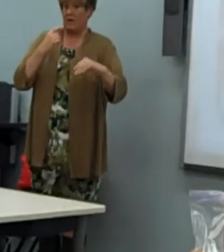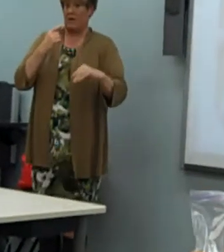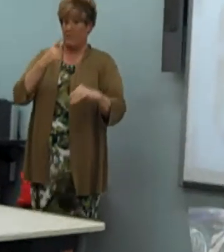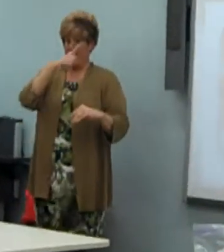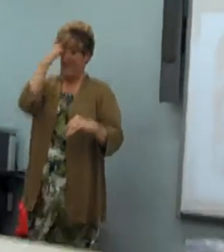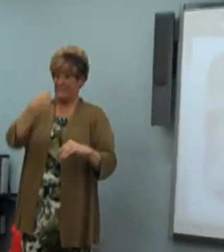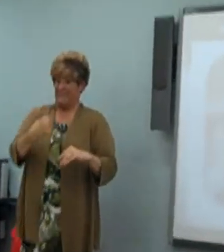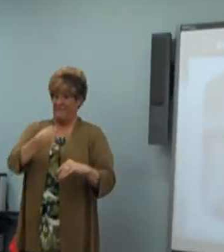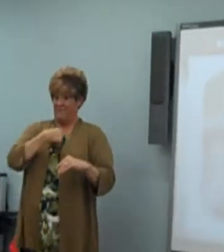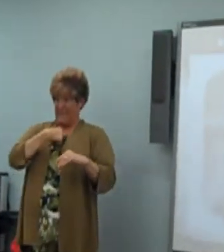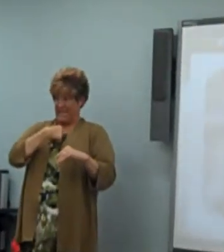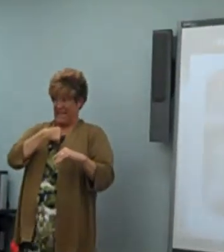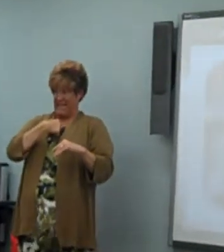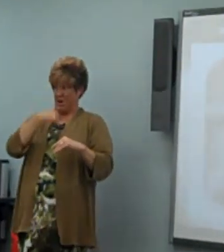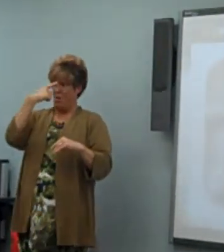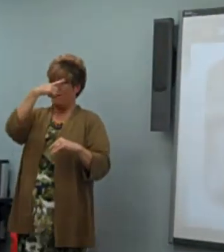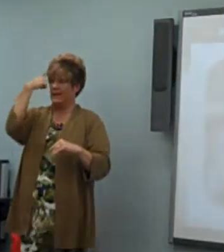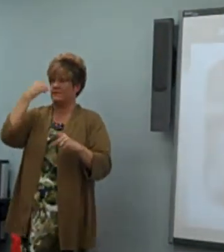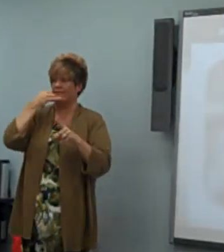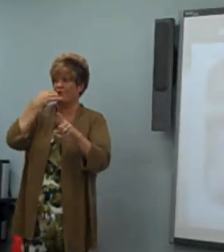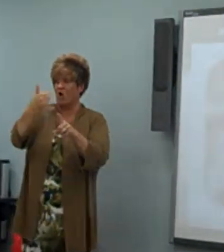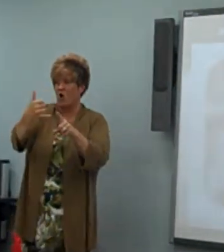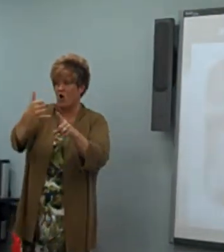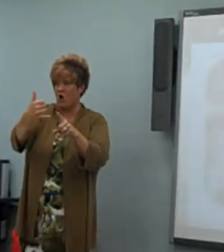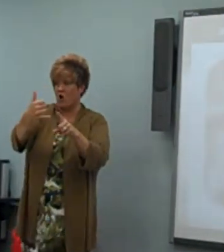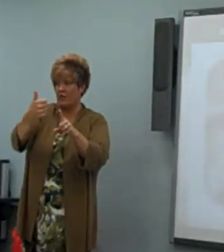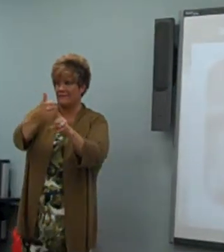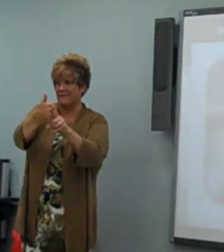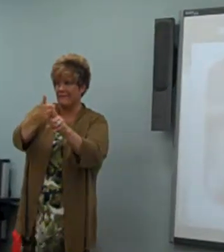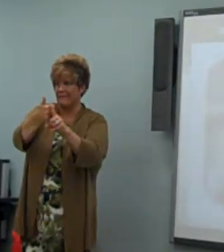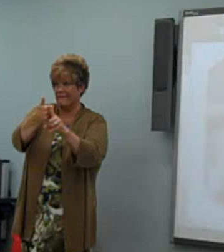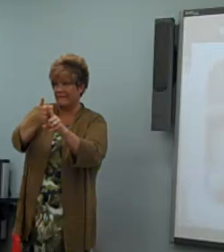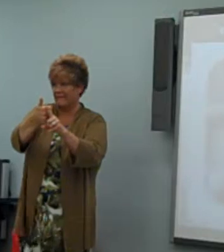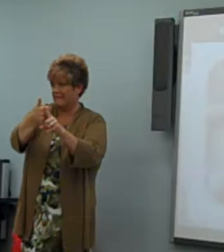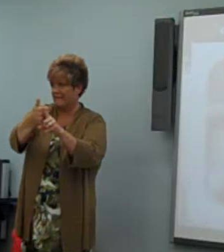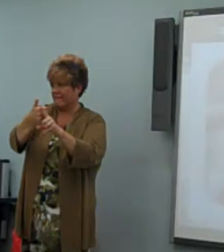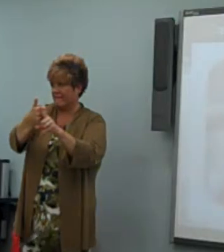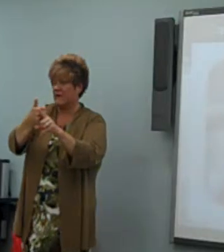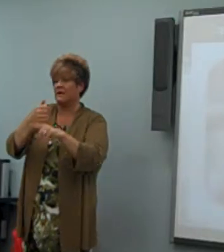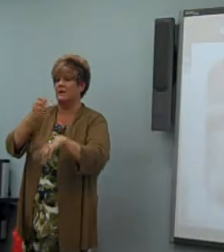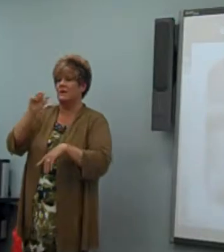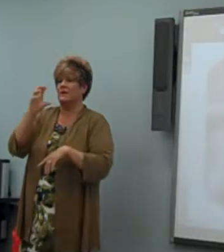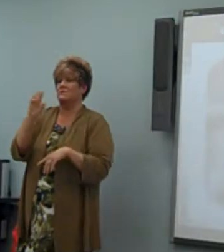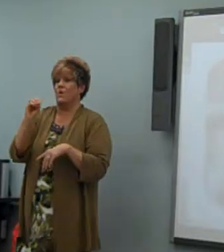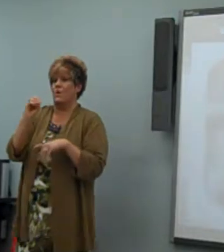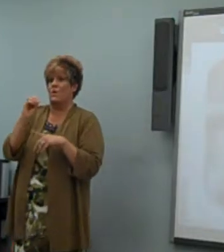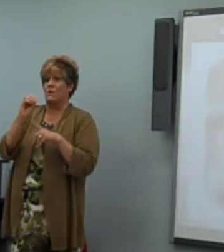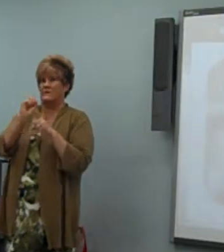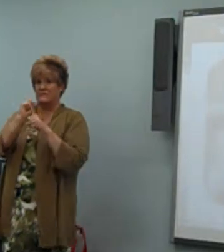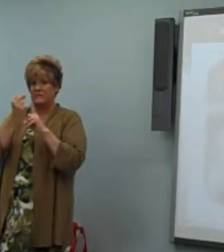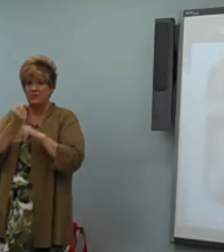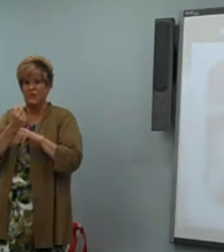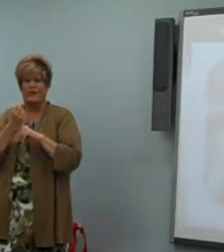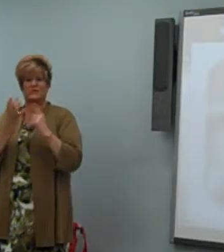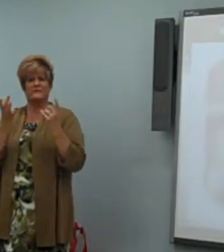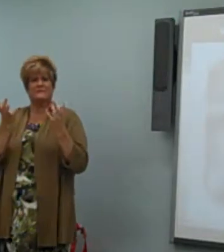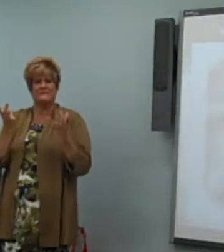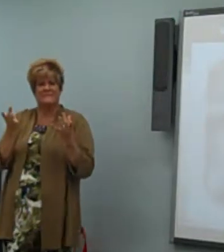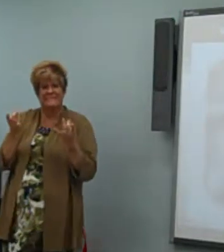disappointment, the consumers, is it, you know, you have to think about the situation. Is it because of me? Is it because of them?